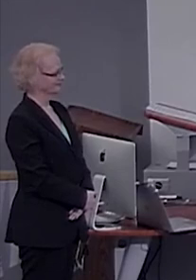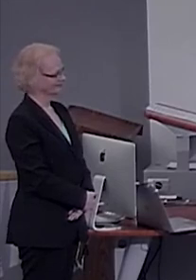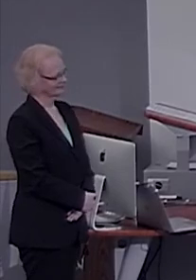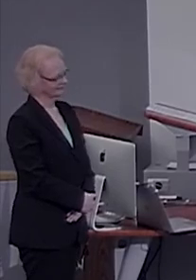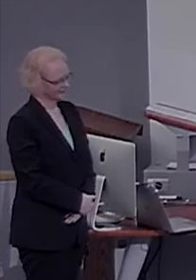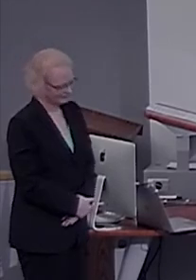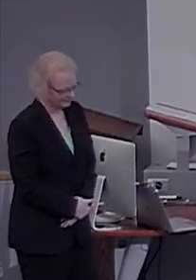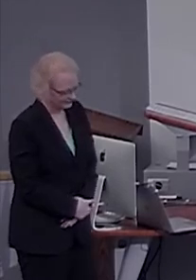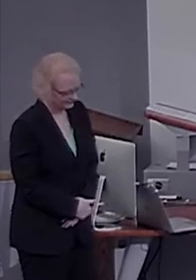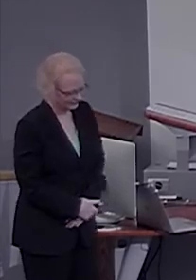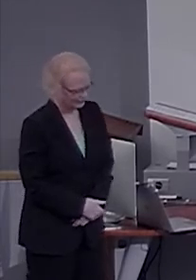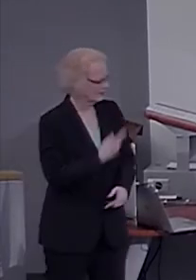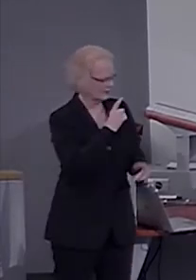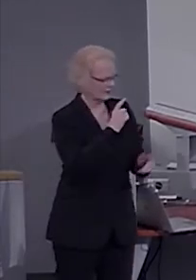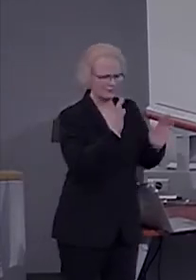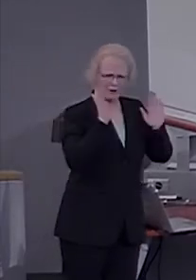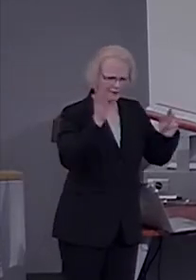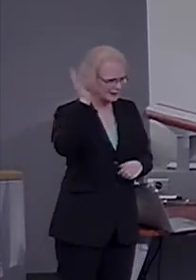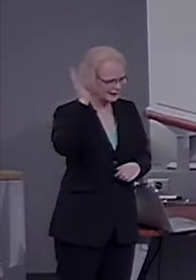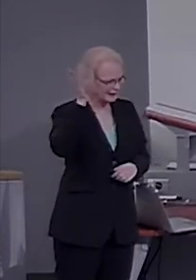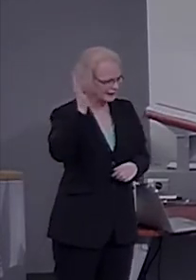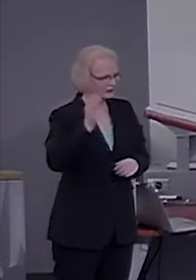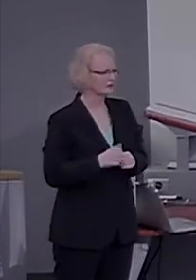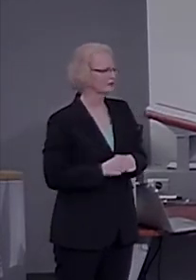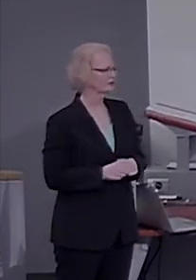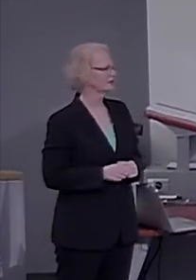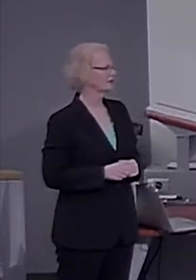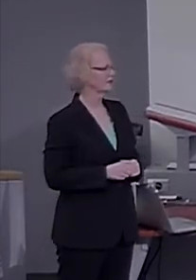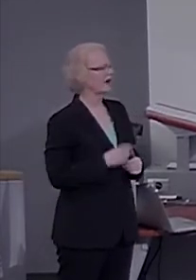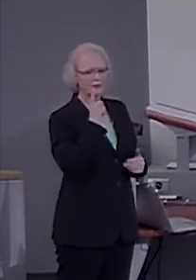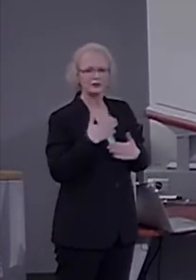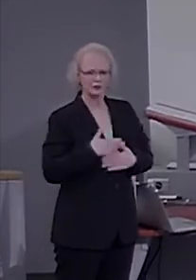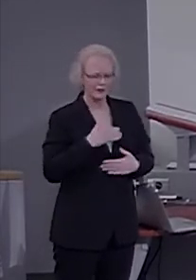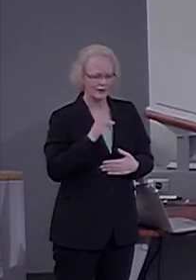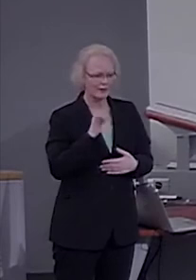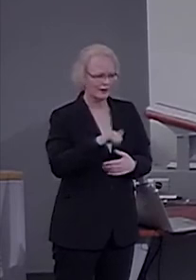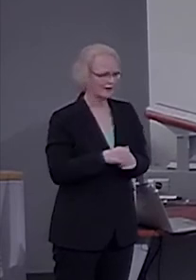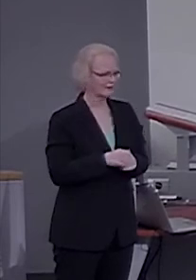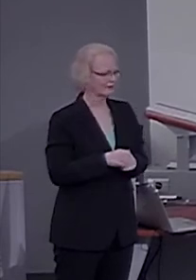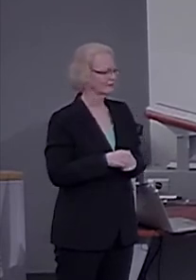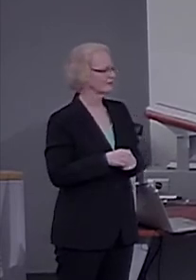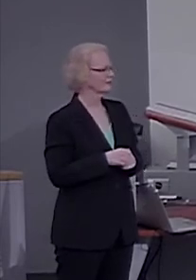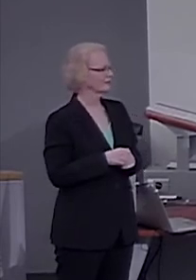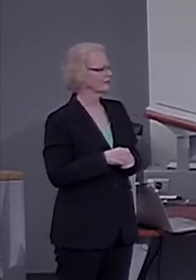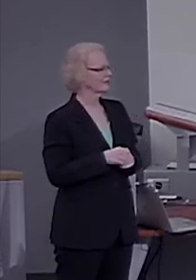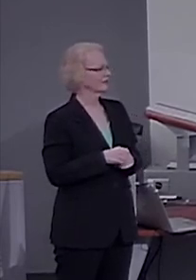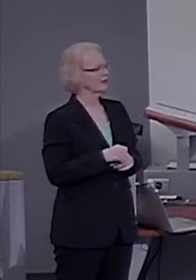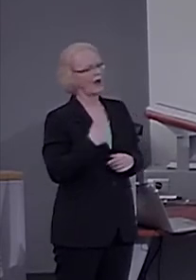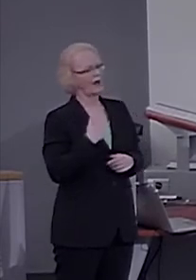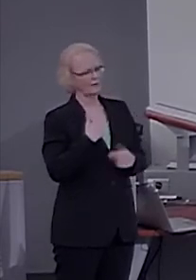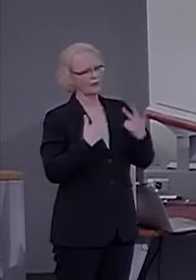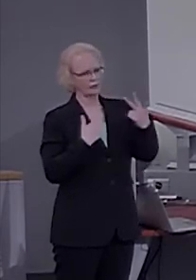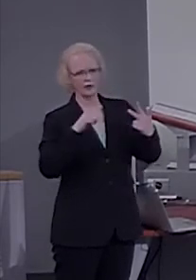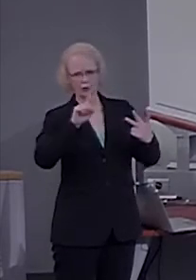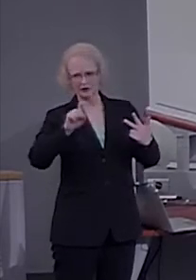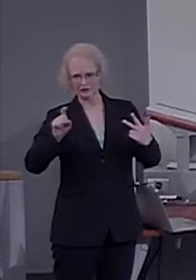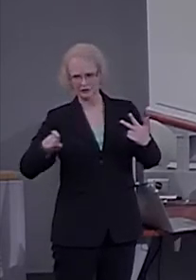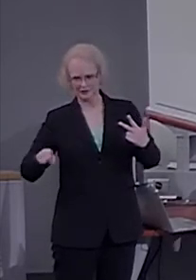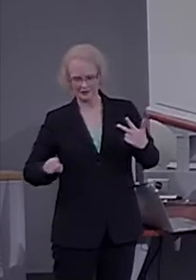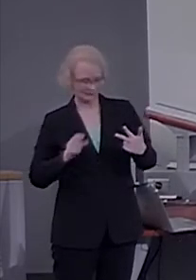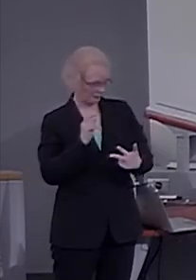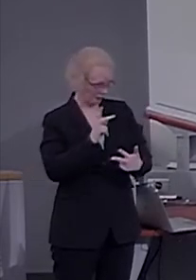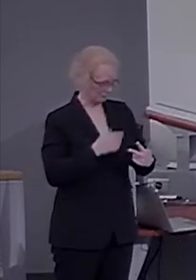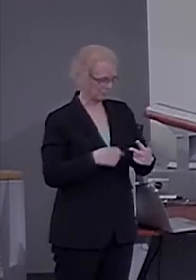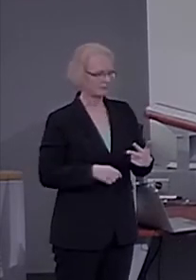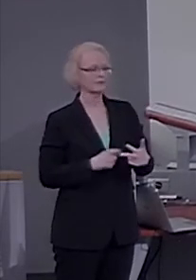This is a marvelous lecture, and I really enjoyed it immensely. The questions I have are three, okay? The